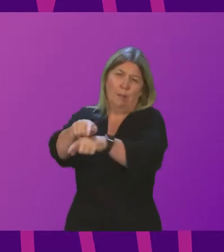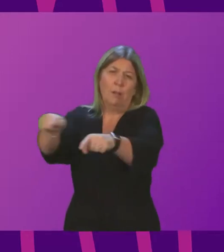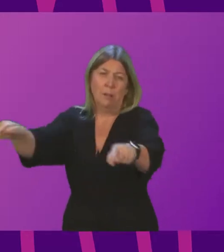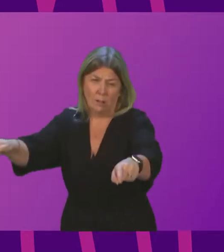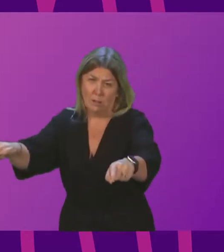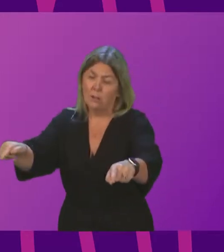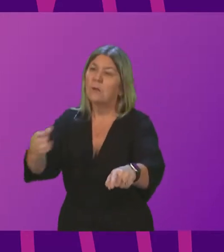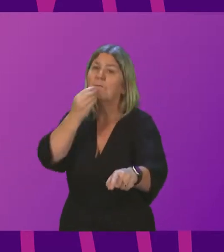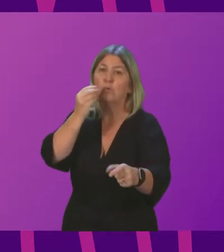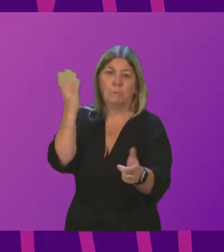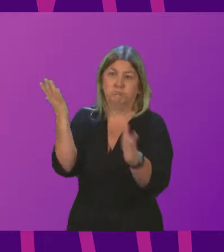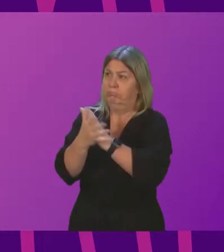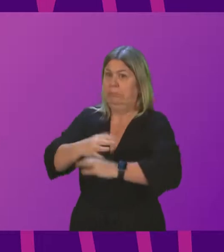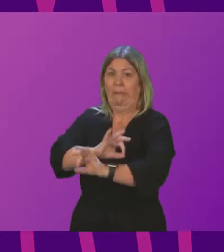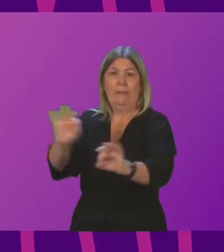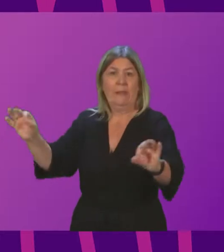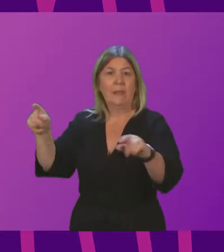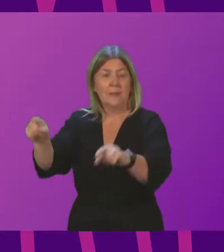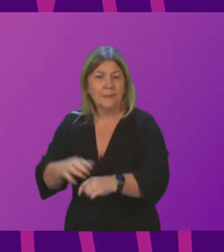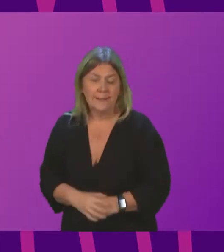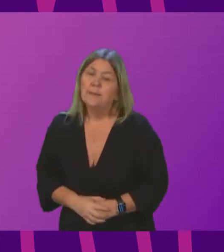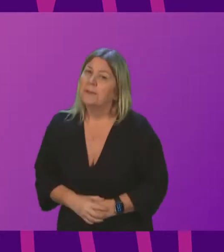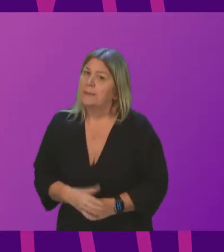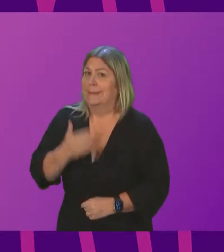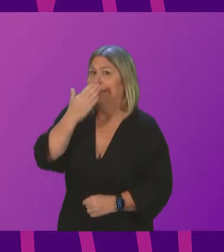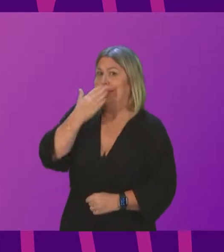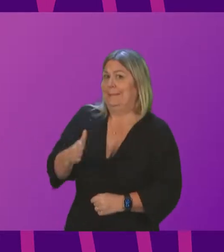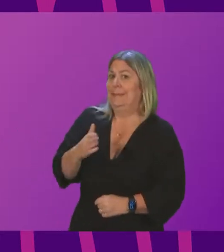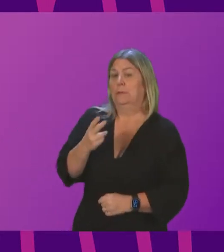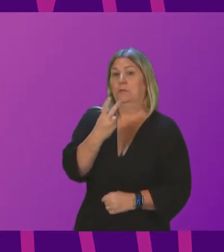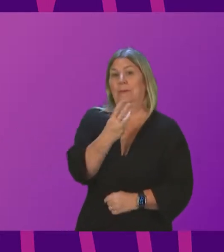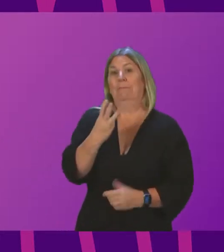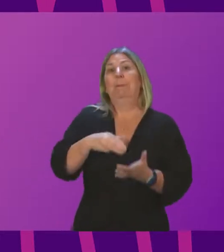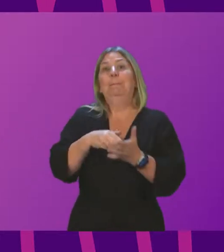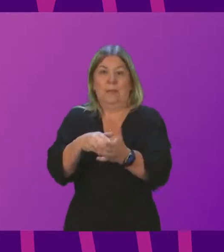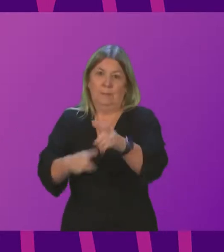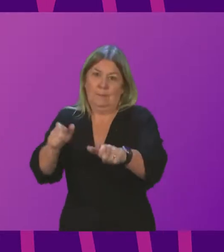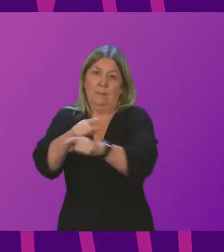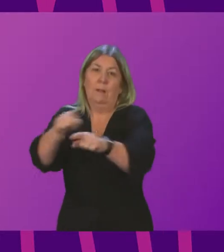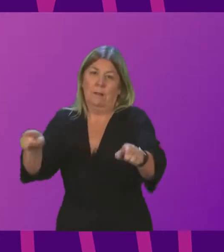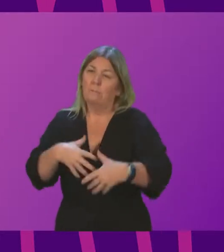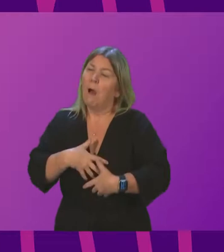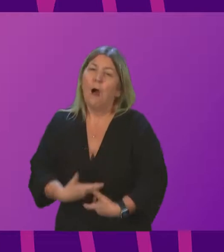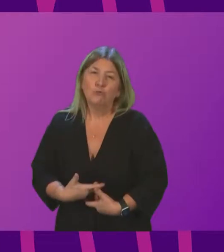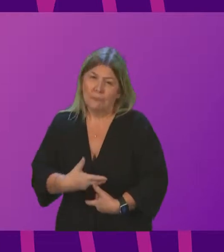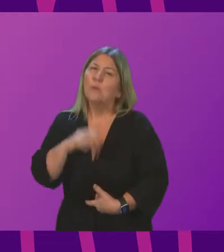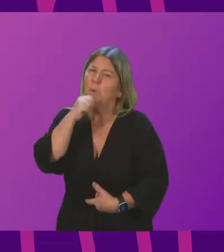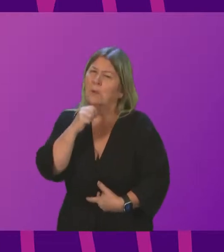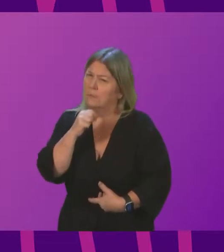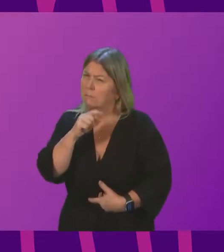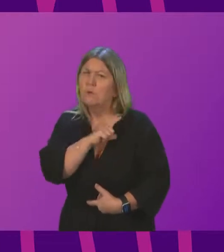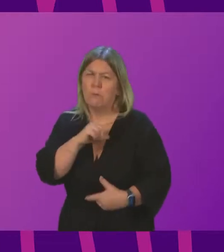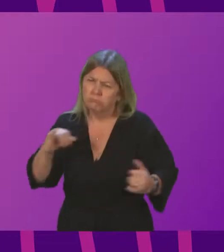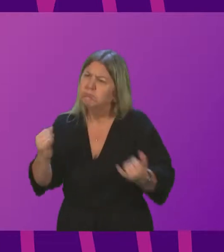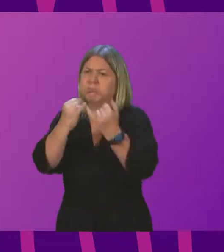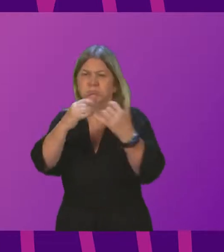shortages. The UN has warned that a harsh winter looms with over 23 million Afghans will go hungry as a result of conflict and economic